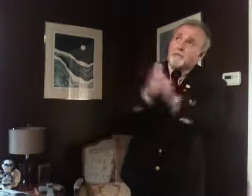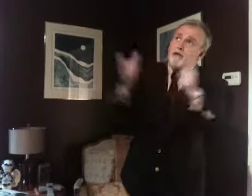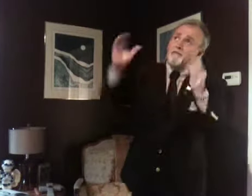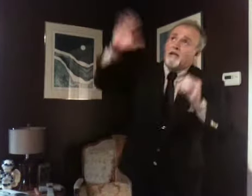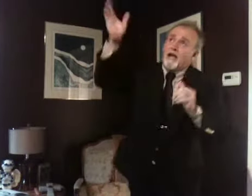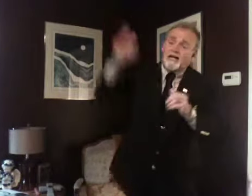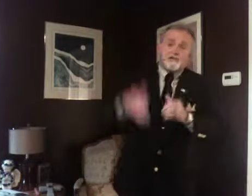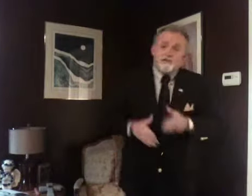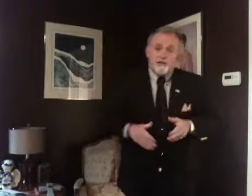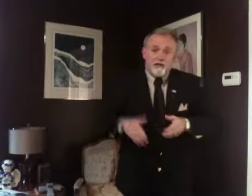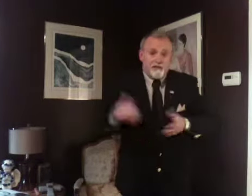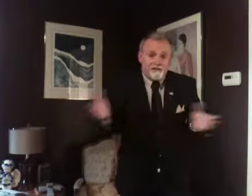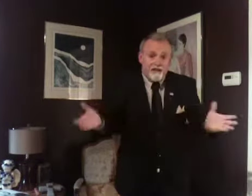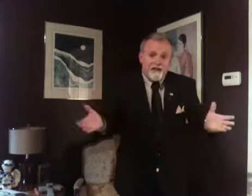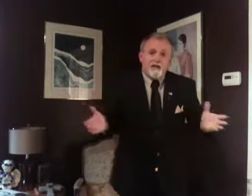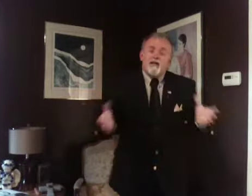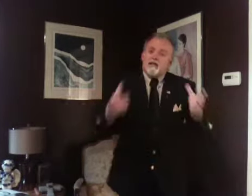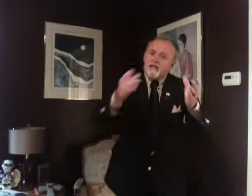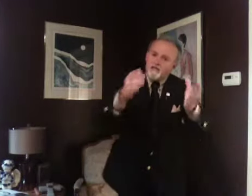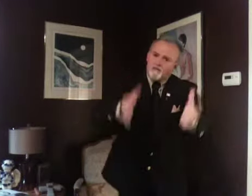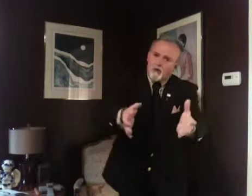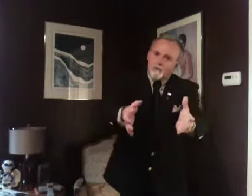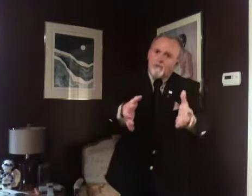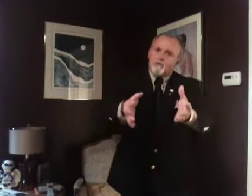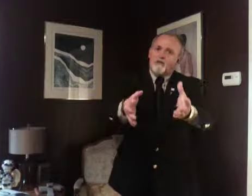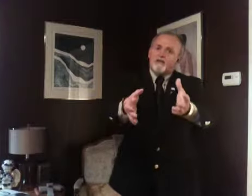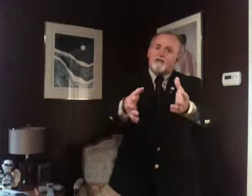clap off to the lights, you've still got to do that. That's a form of motivation.